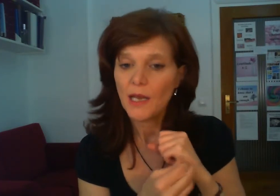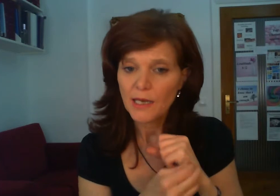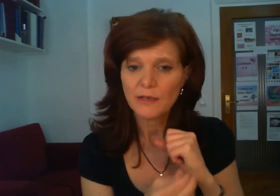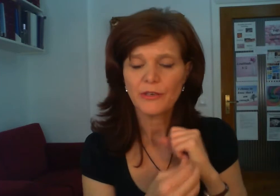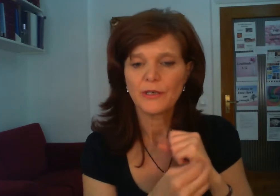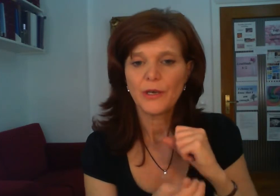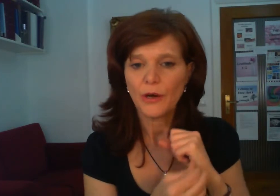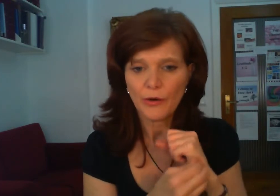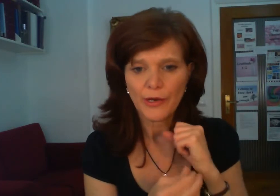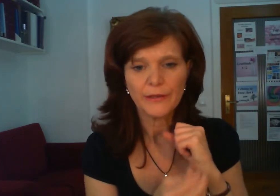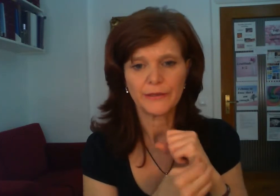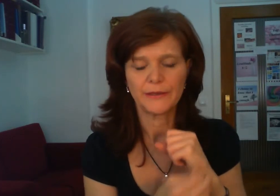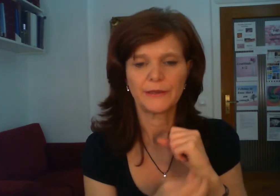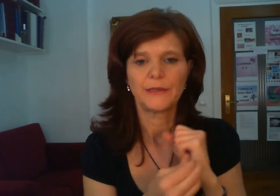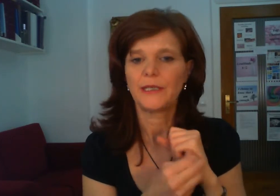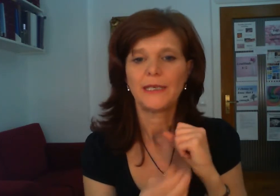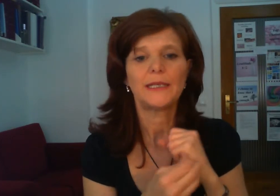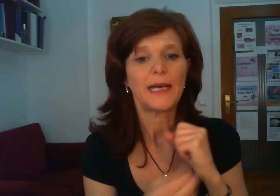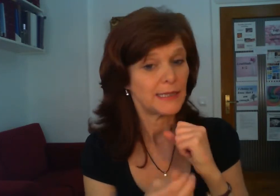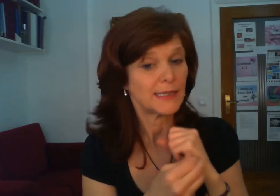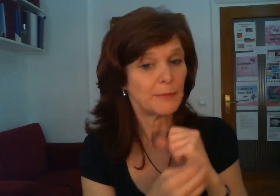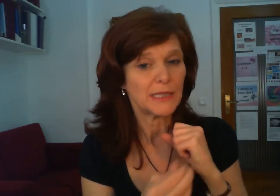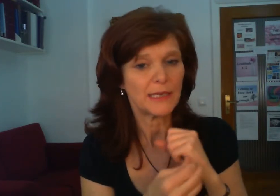love honor and accept myself